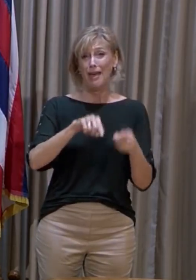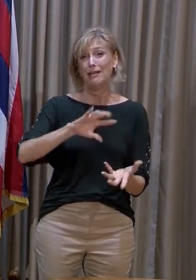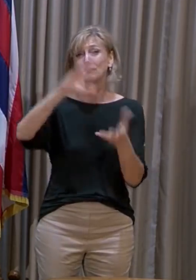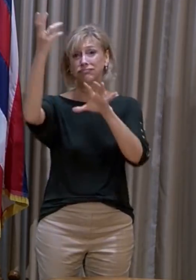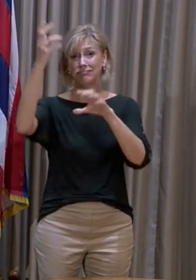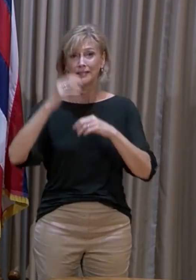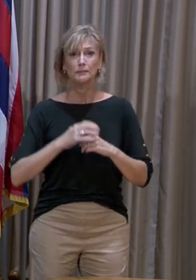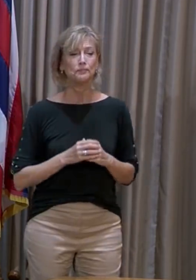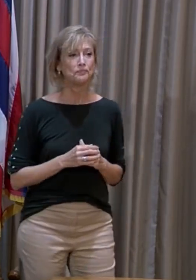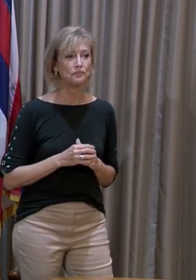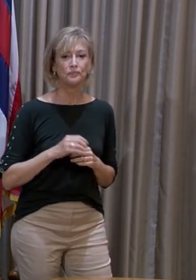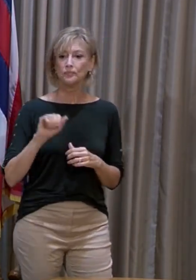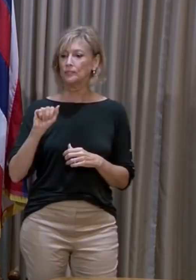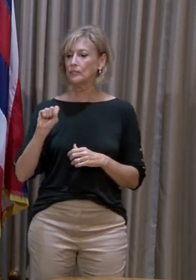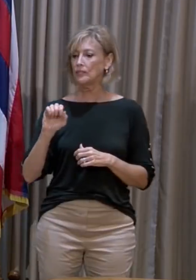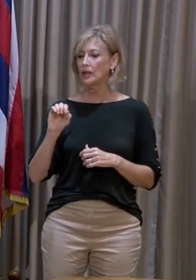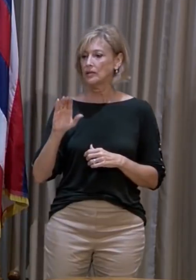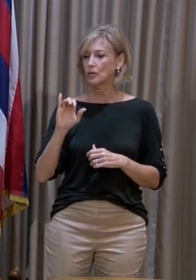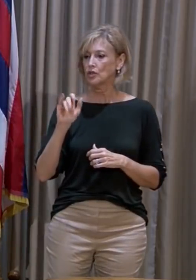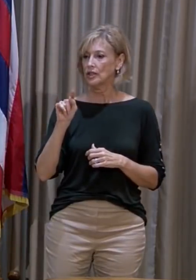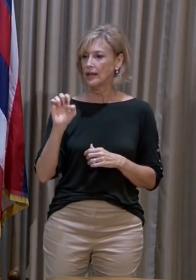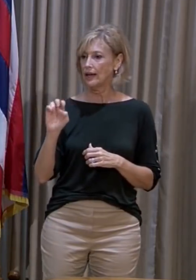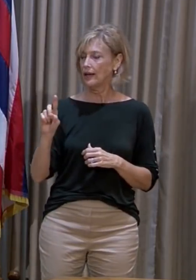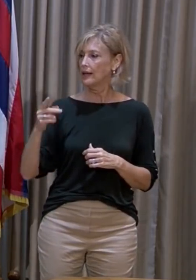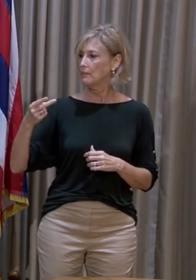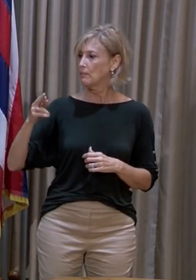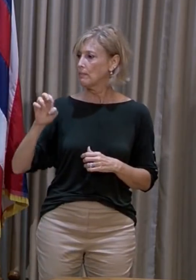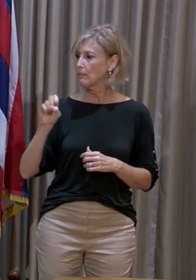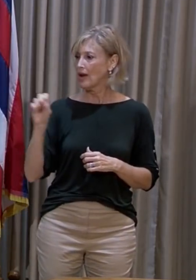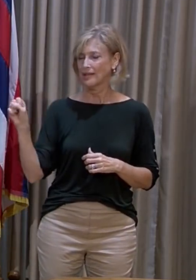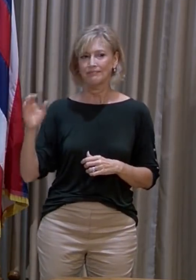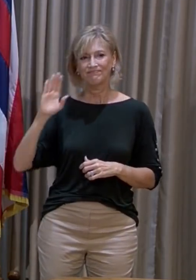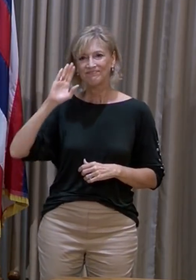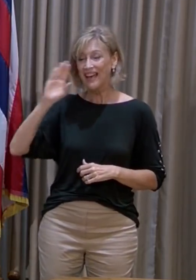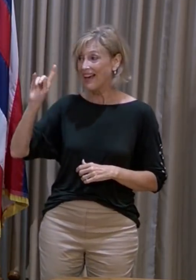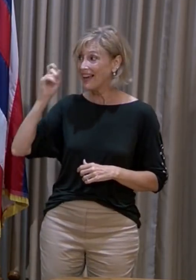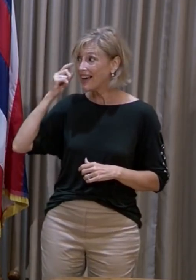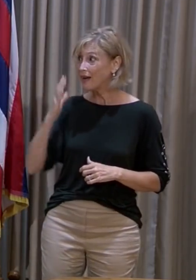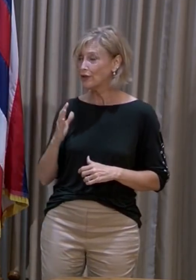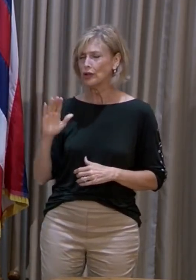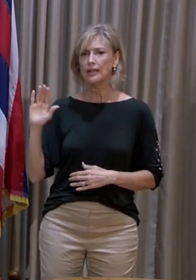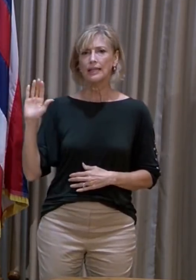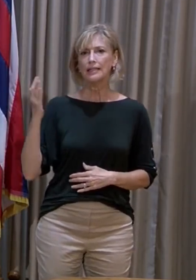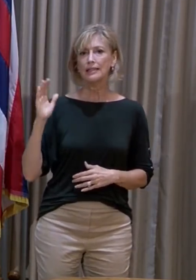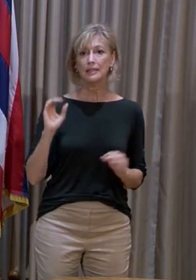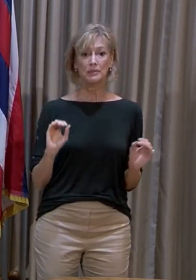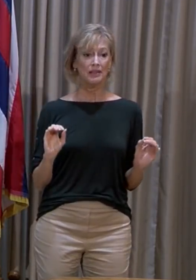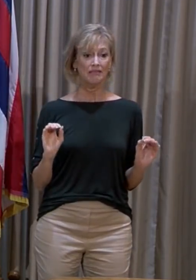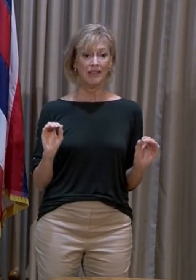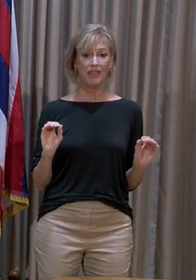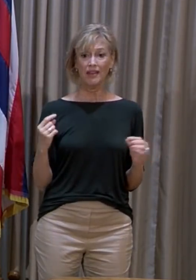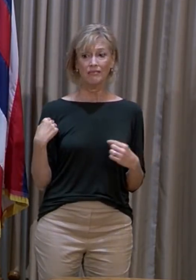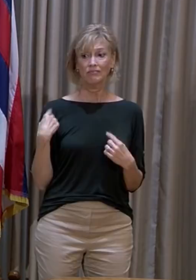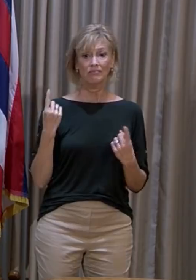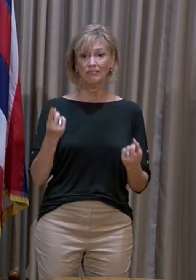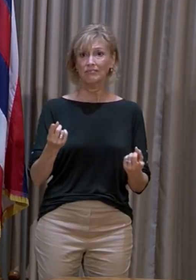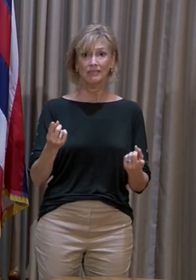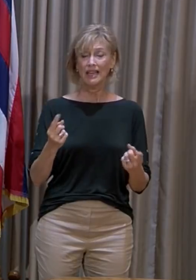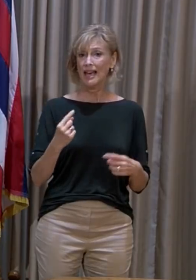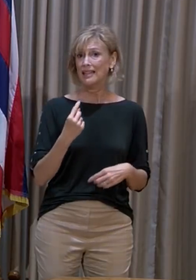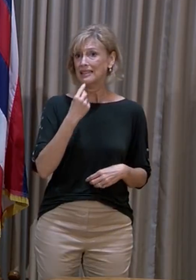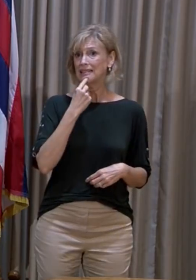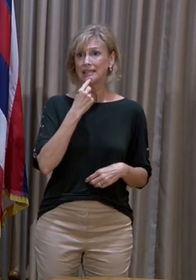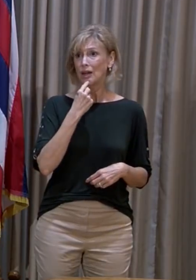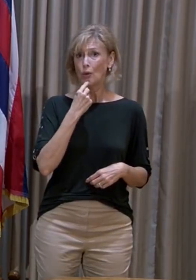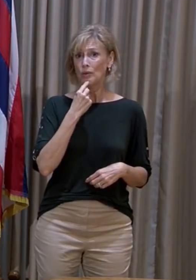Associated Press. Go ahead, Jennifer. Thanks. Hey, Governor. It really seems like nothing so far has discouraged